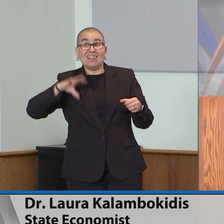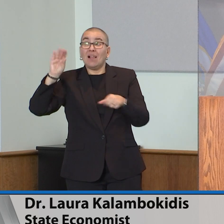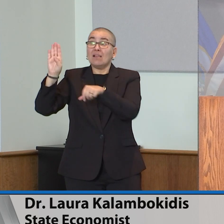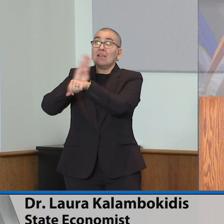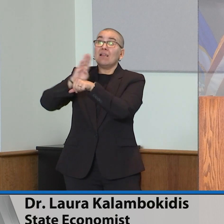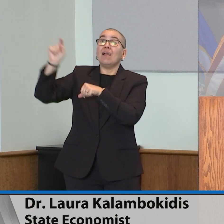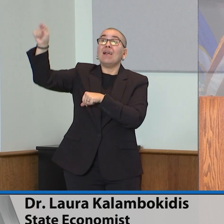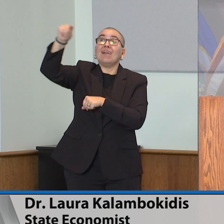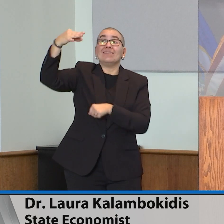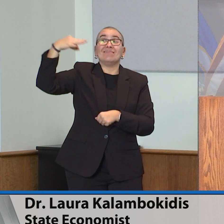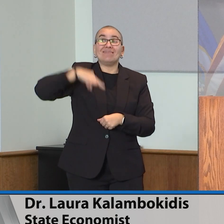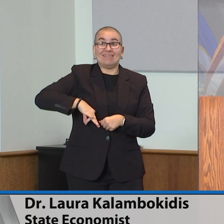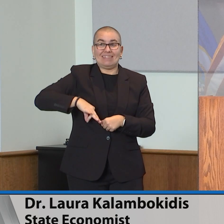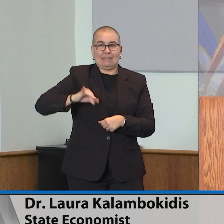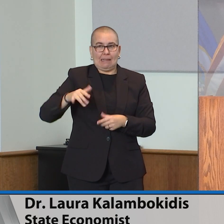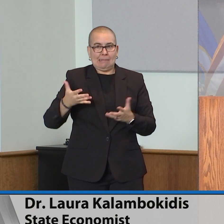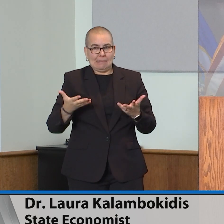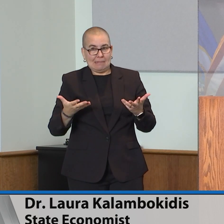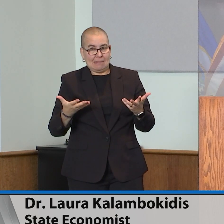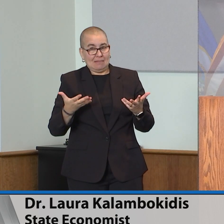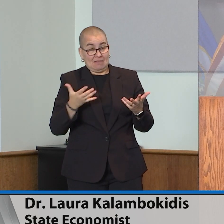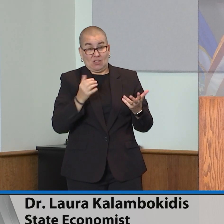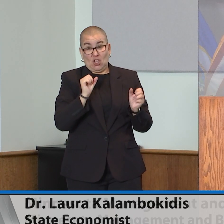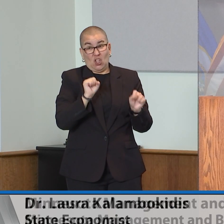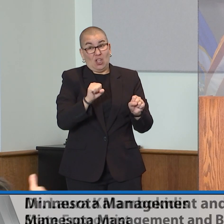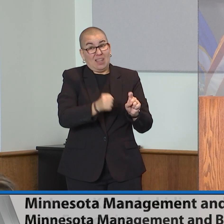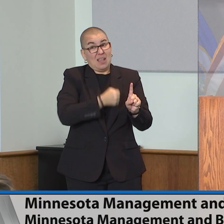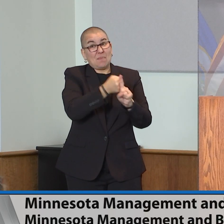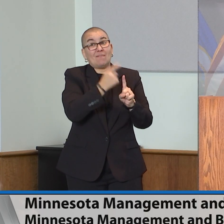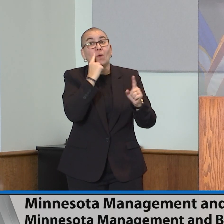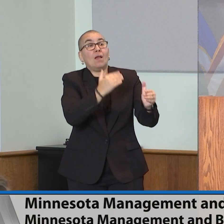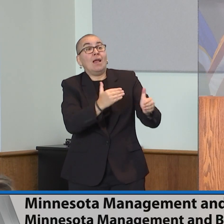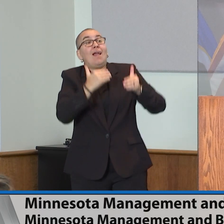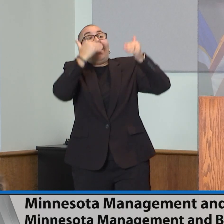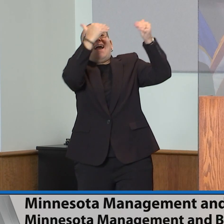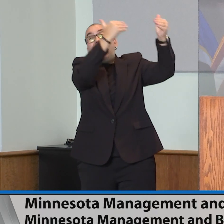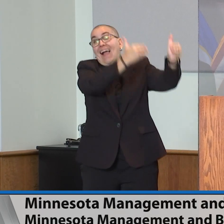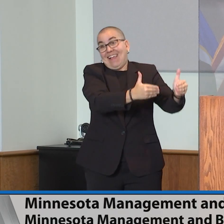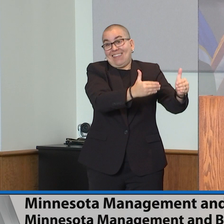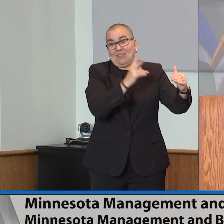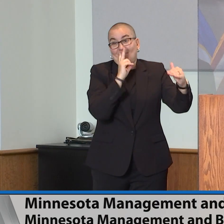biennium and the next. I'll now turn it over to State Budget Director Ana Mingi.